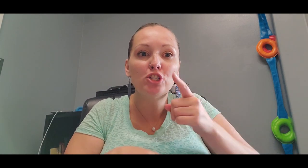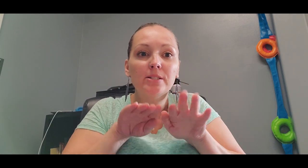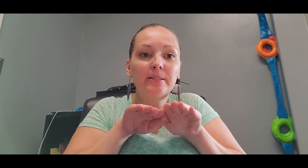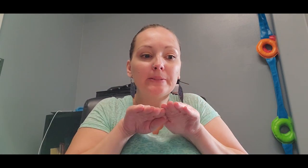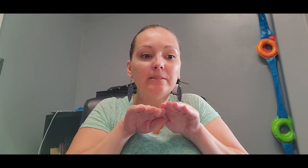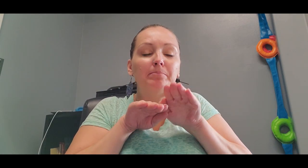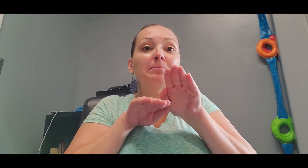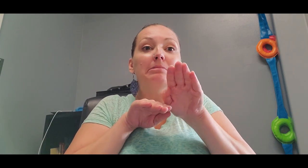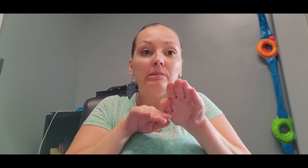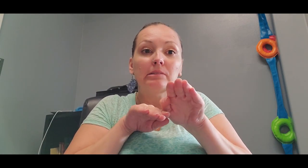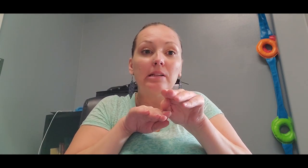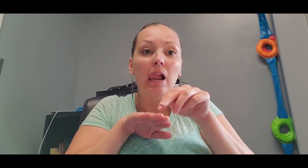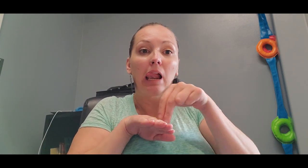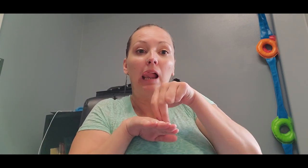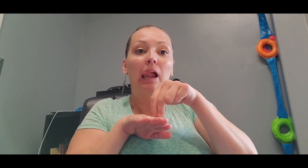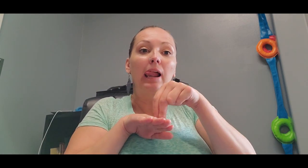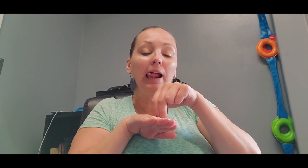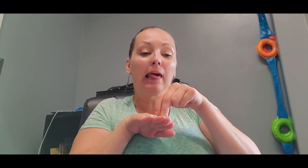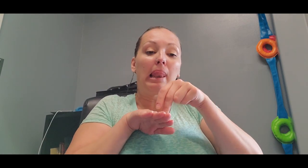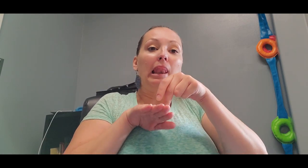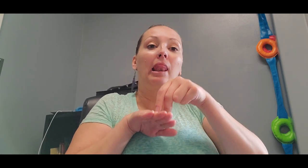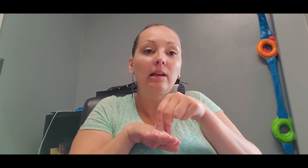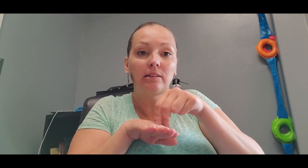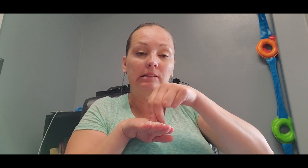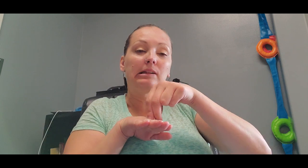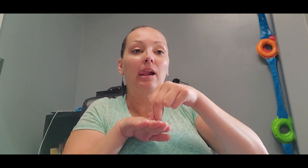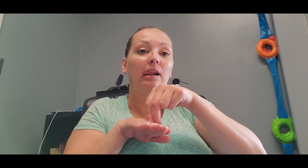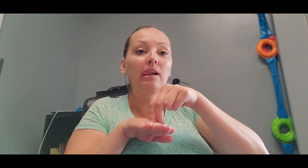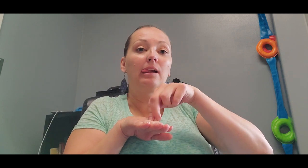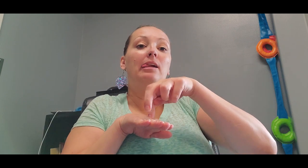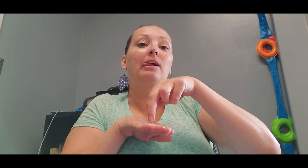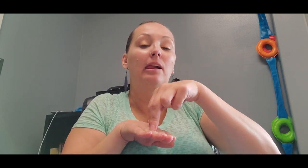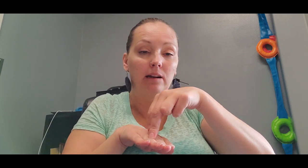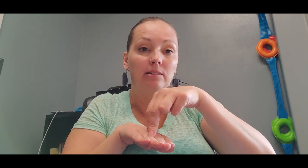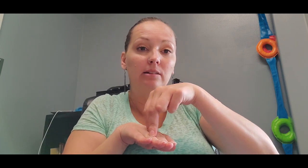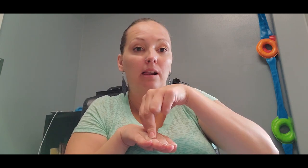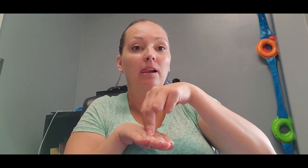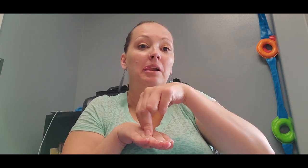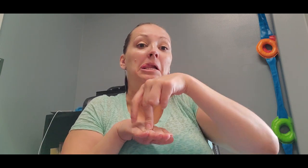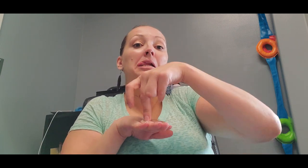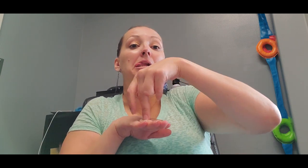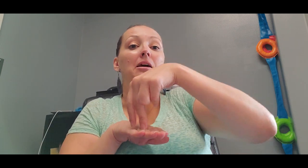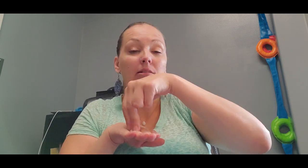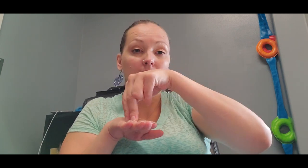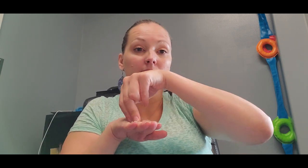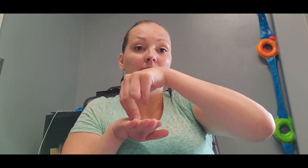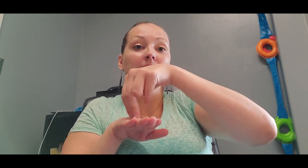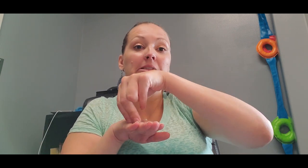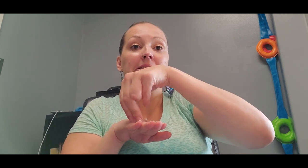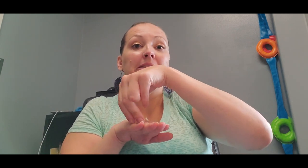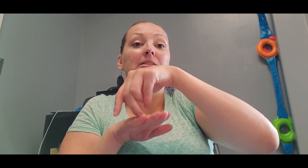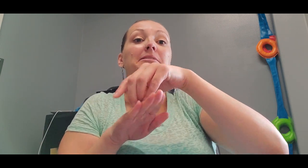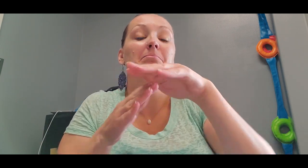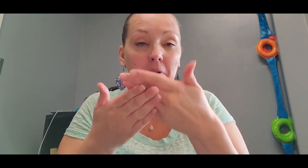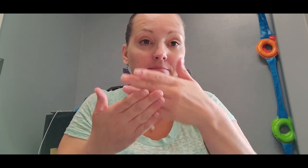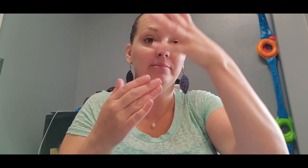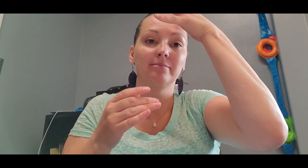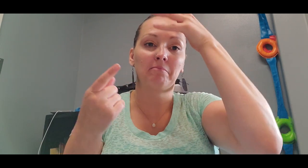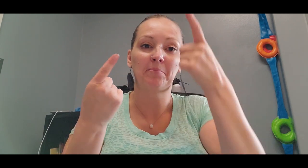their first steps. The baby wobbles across the room and finally makes it to Dad.